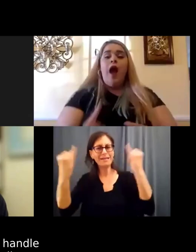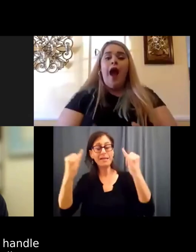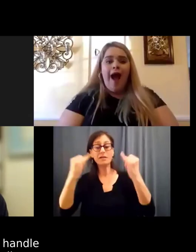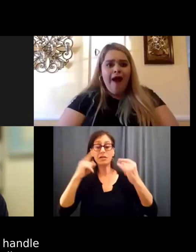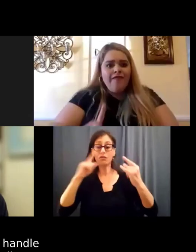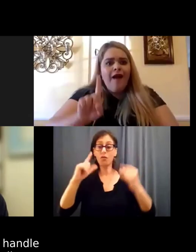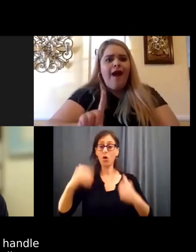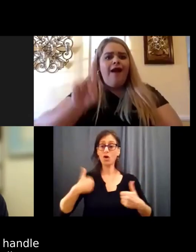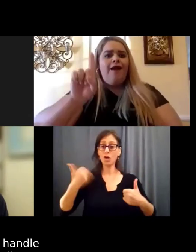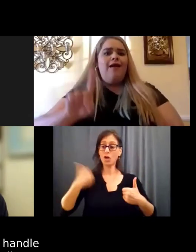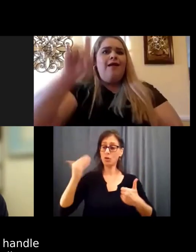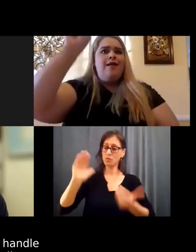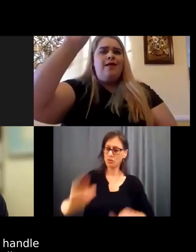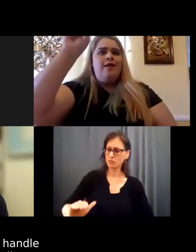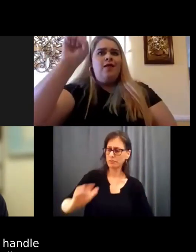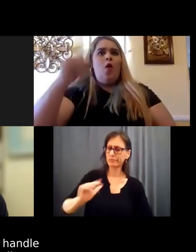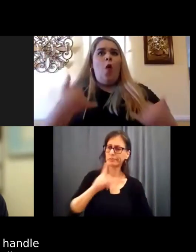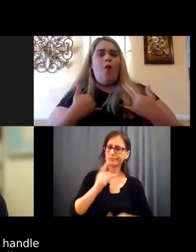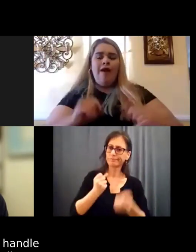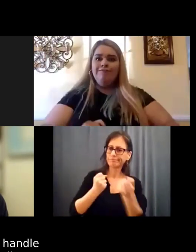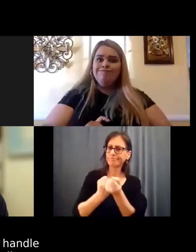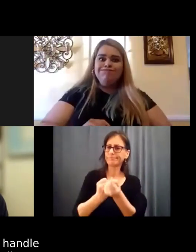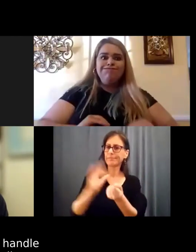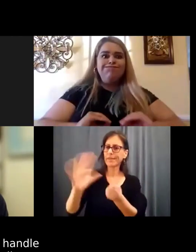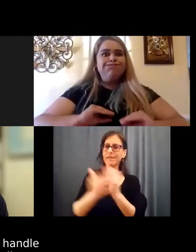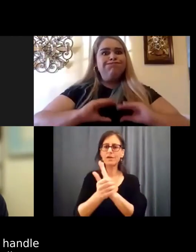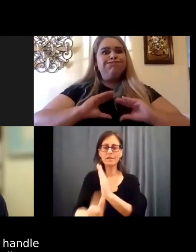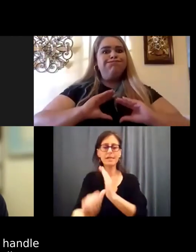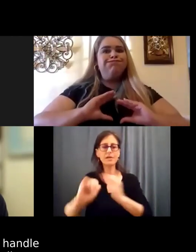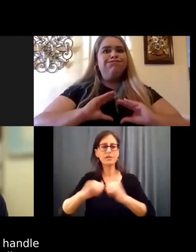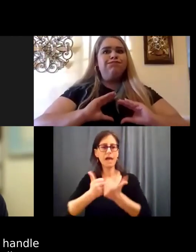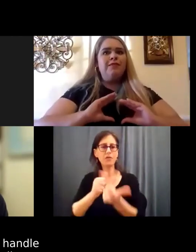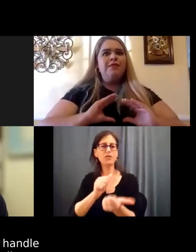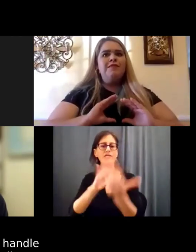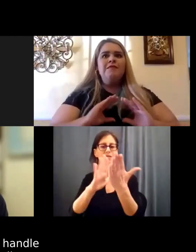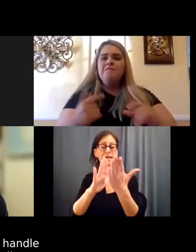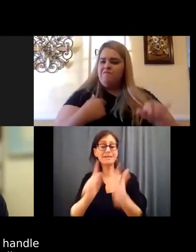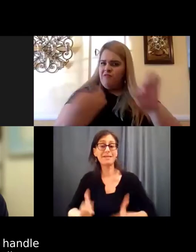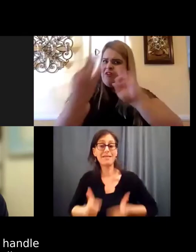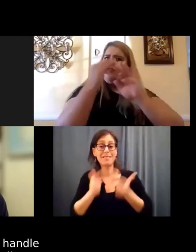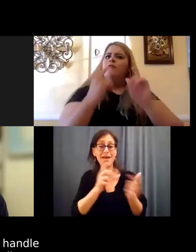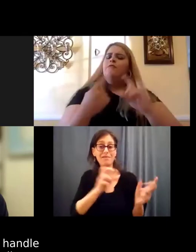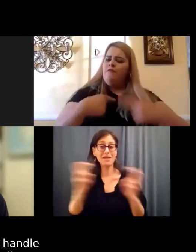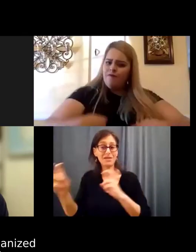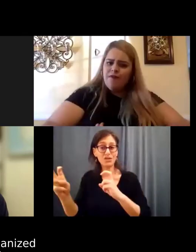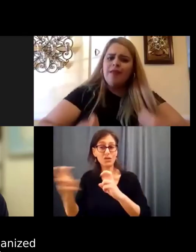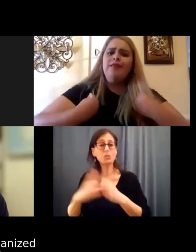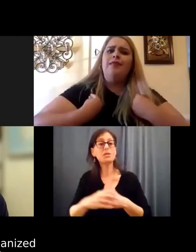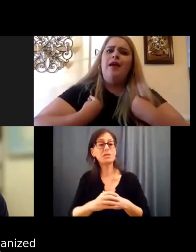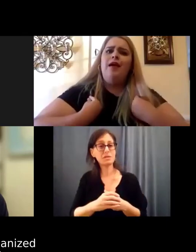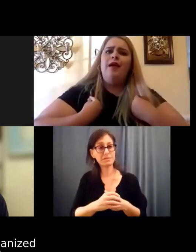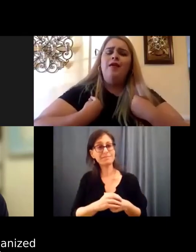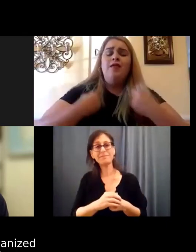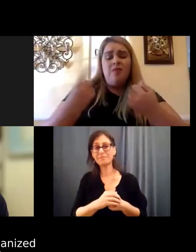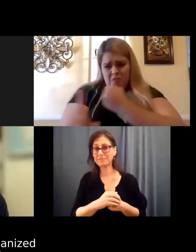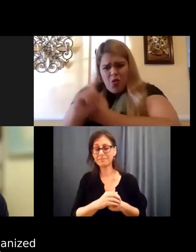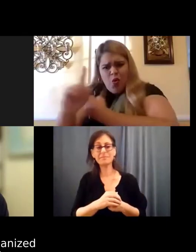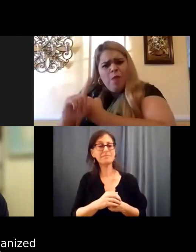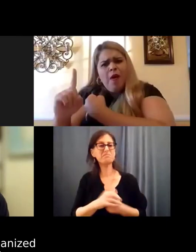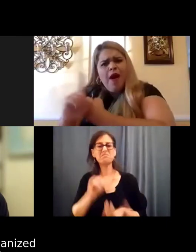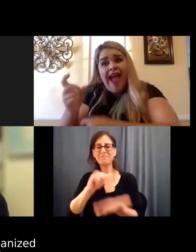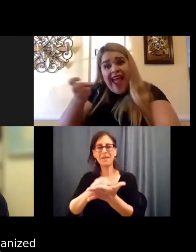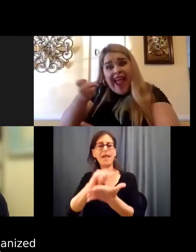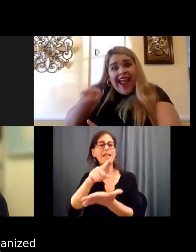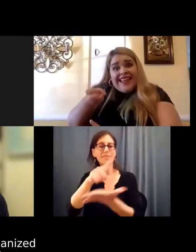and their skills to handle life issues. That's really what, what this,